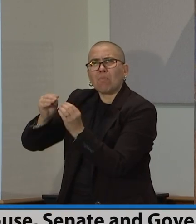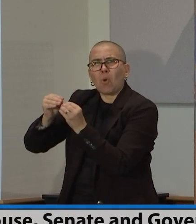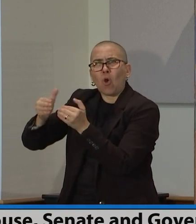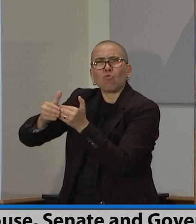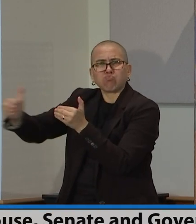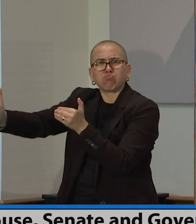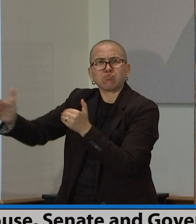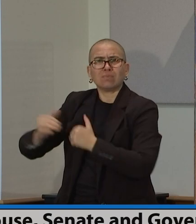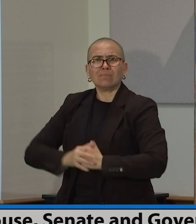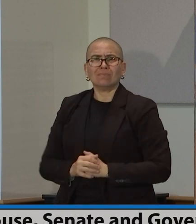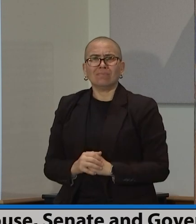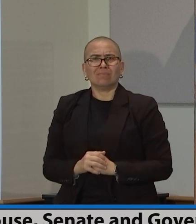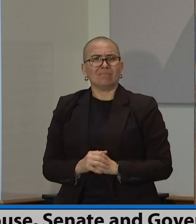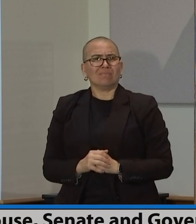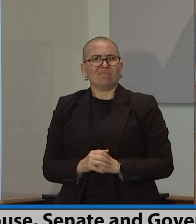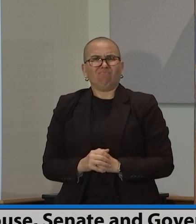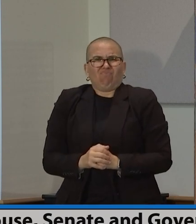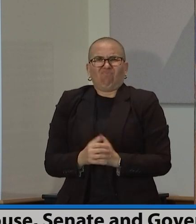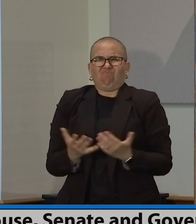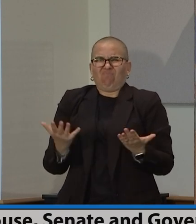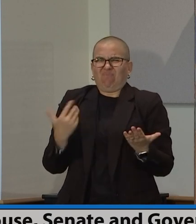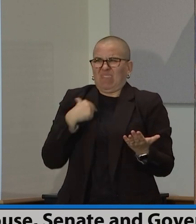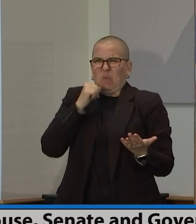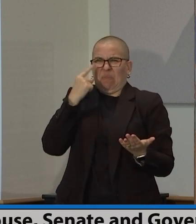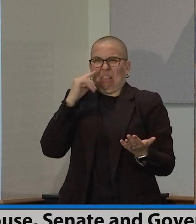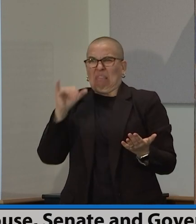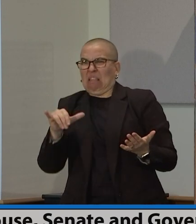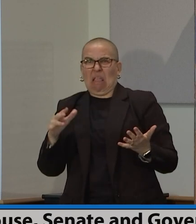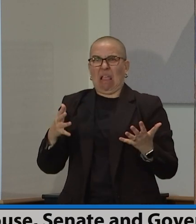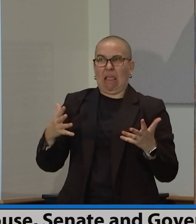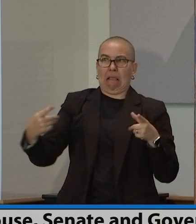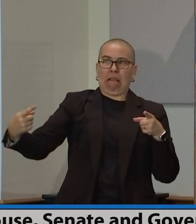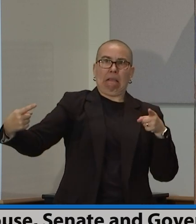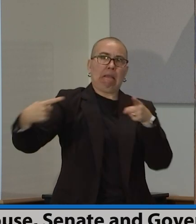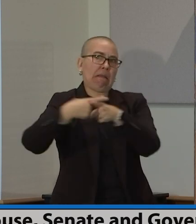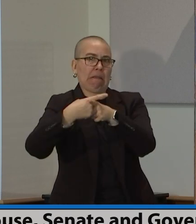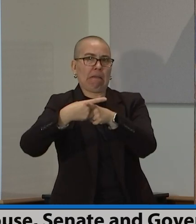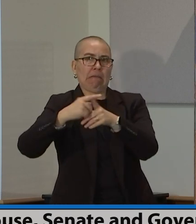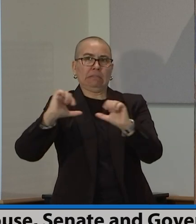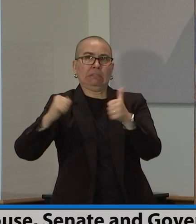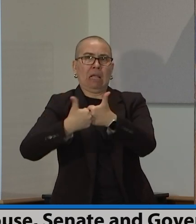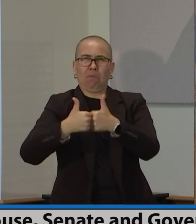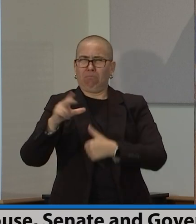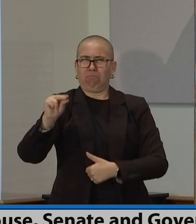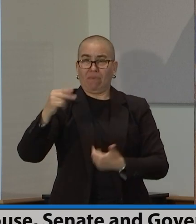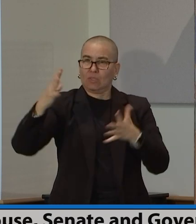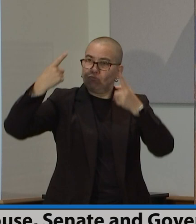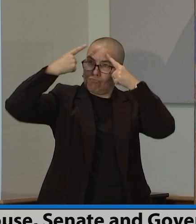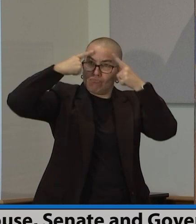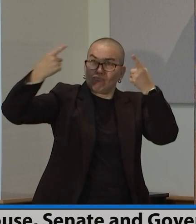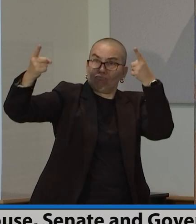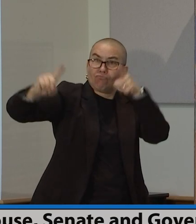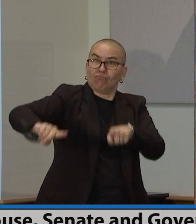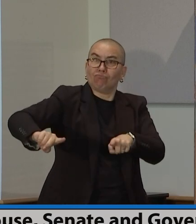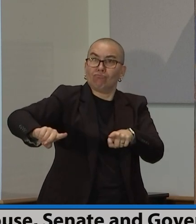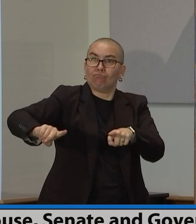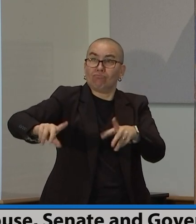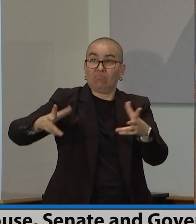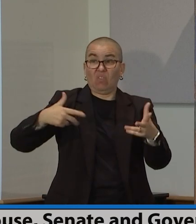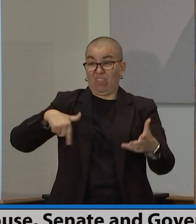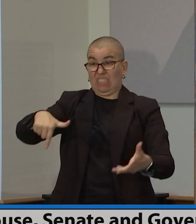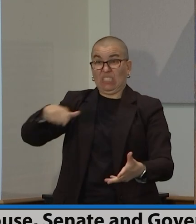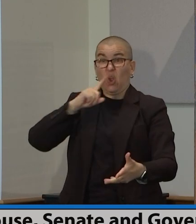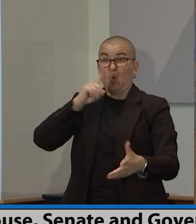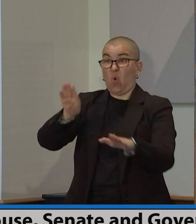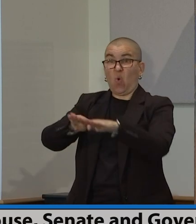I don't think that'll be a sticking point in, in terms of, because we've, we've all agreed that every single thing's open. There are no mitigations